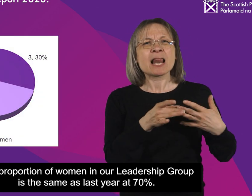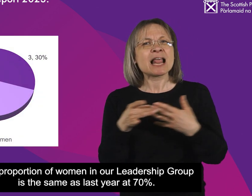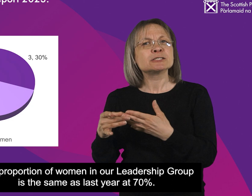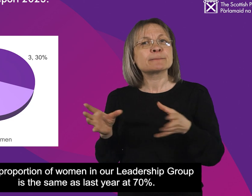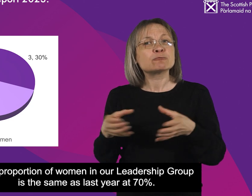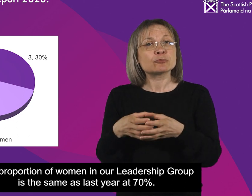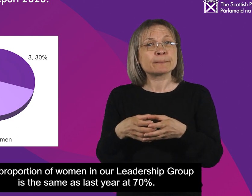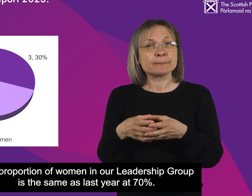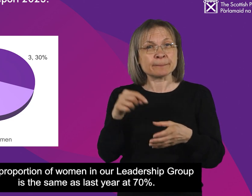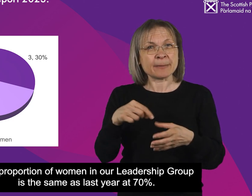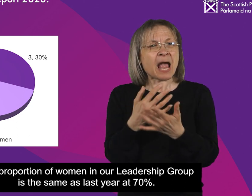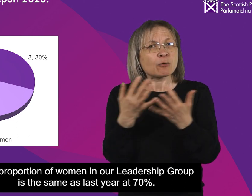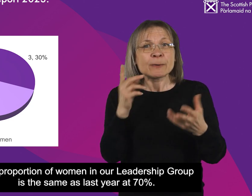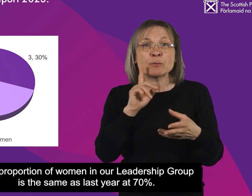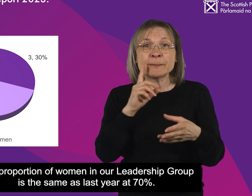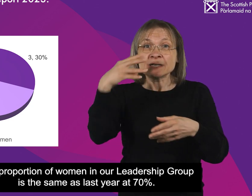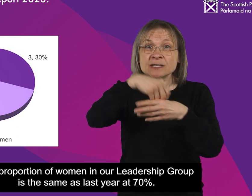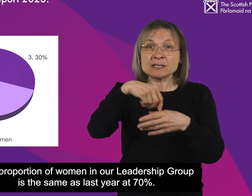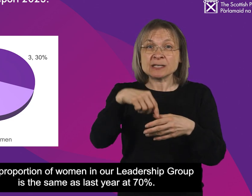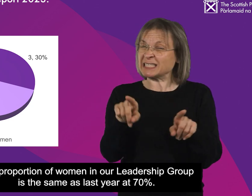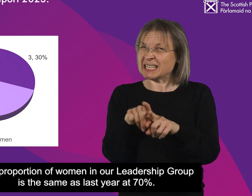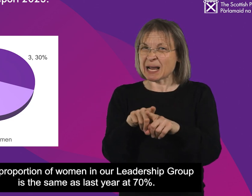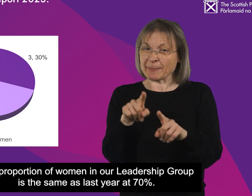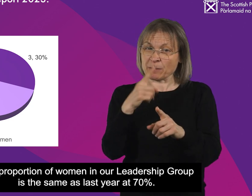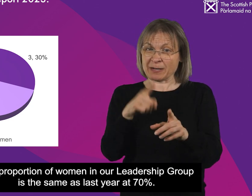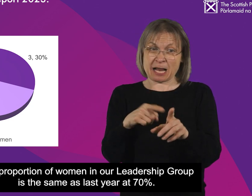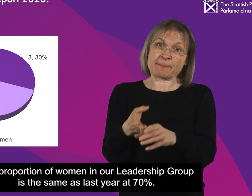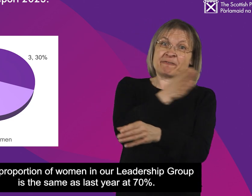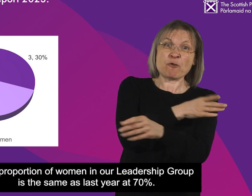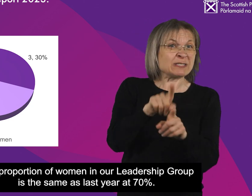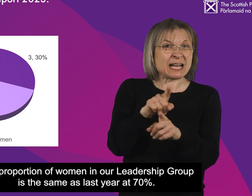The proportion of women in our leadership group is the same as last year at 70%.